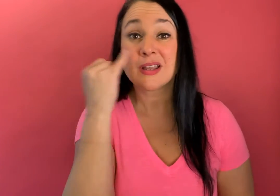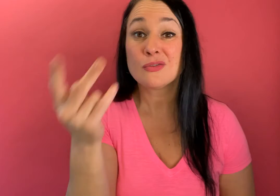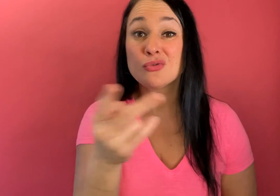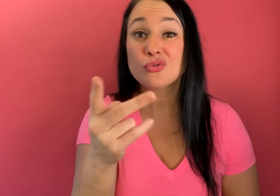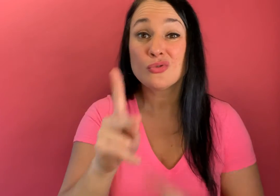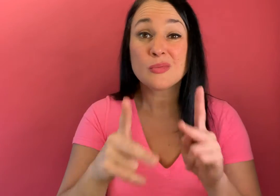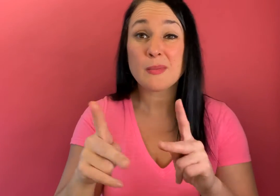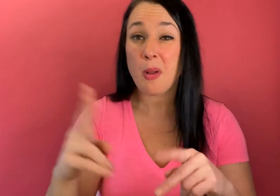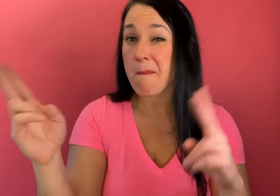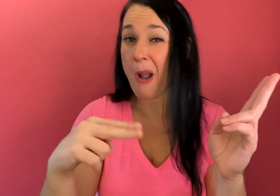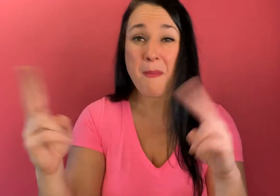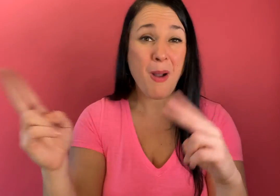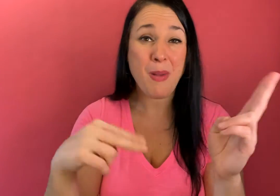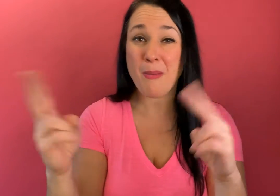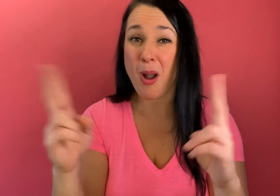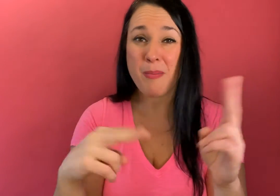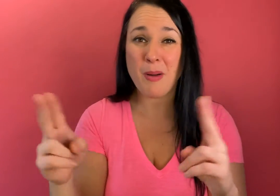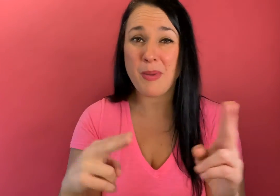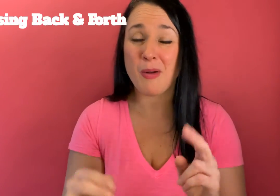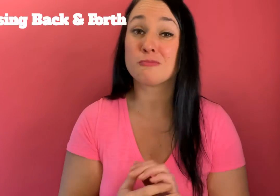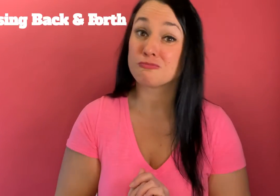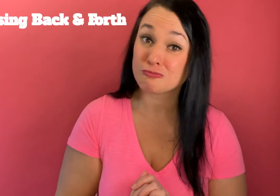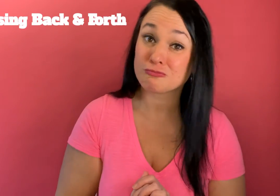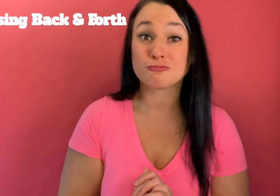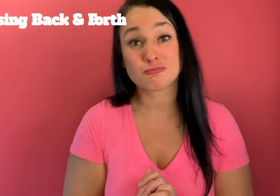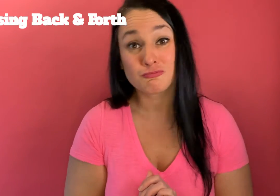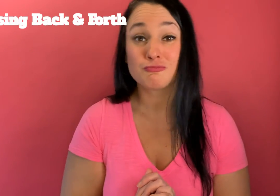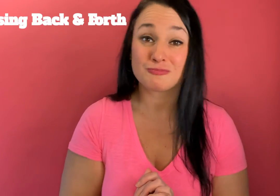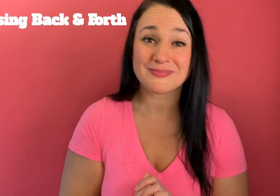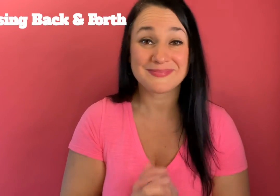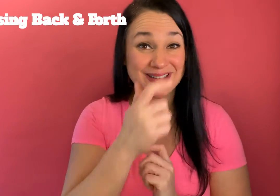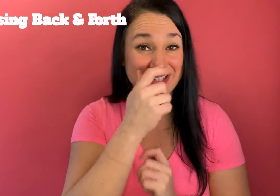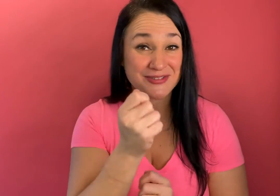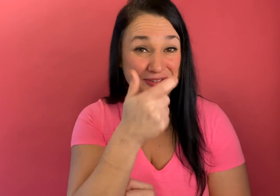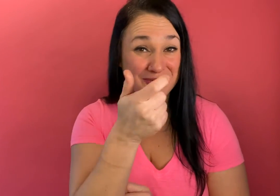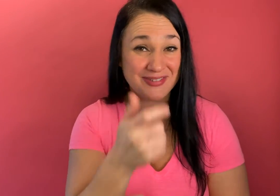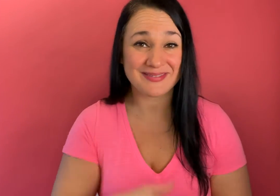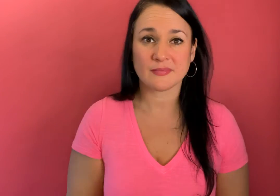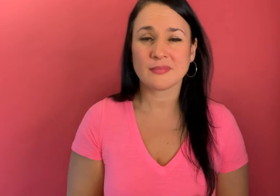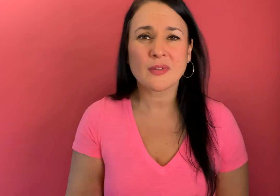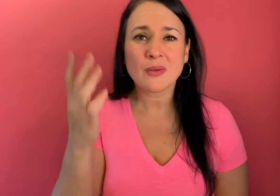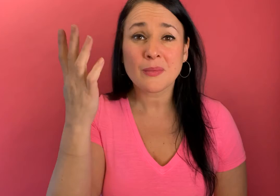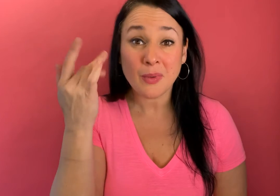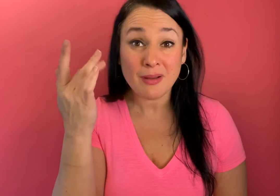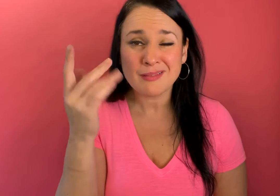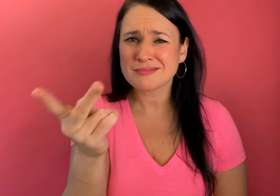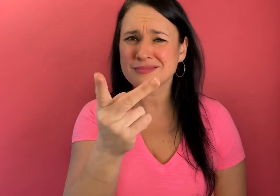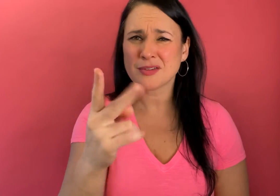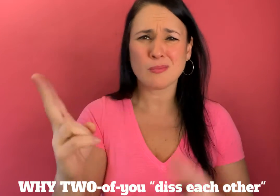so if two people are like going back and forth dissing each other it'd be you know kind of interesting to watch like